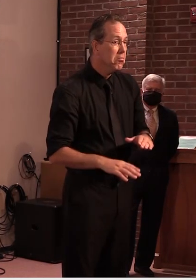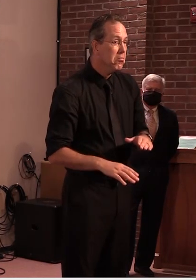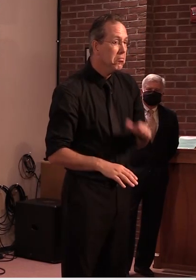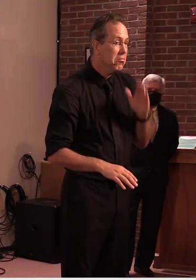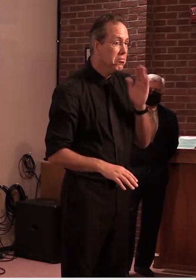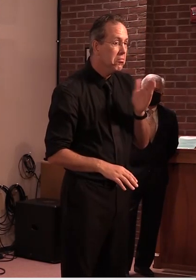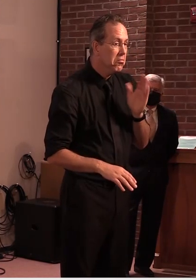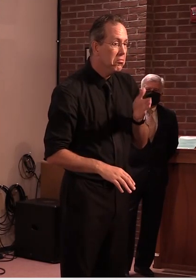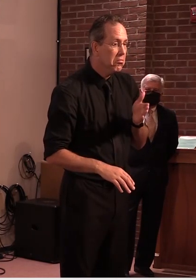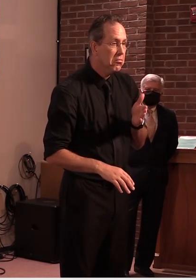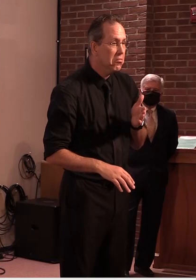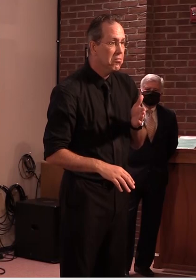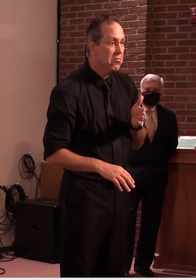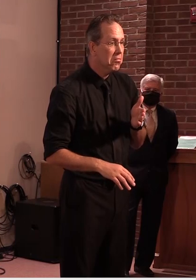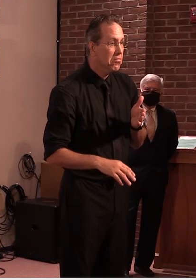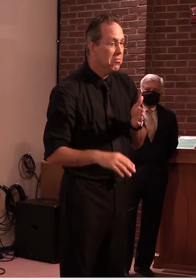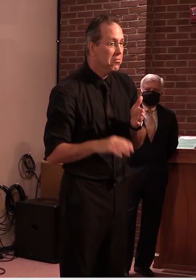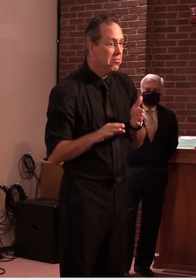greg the county courier